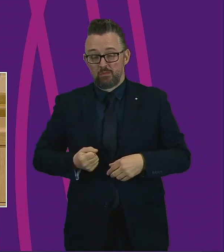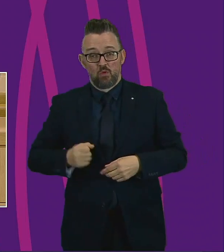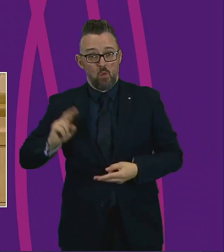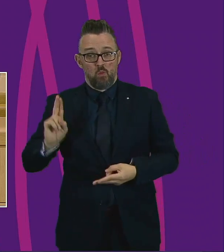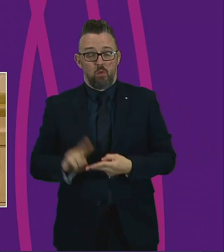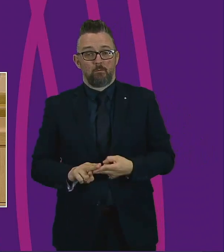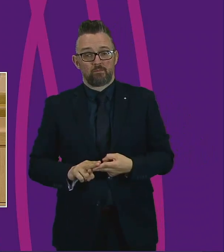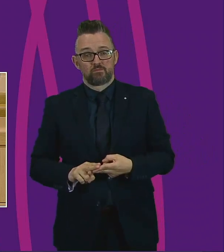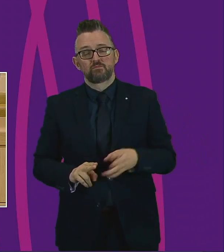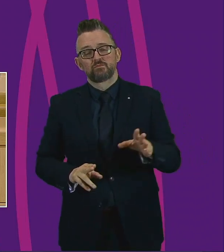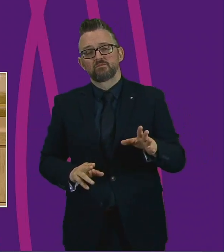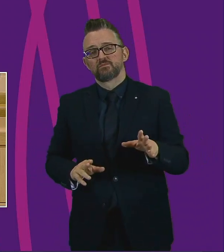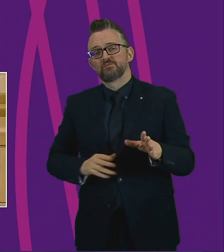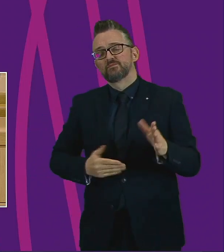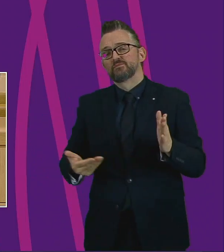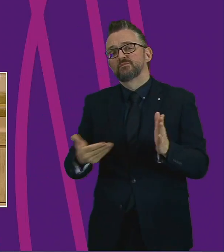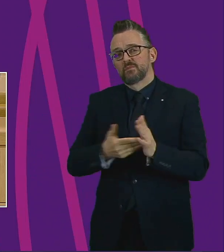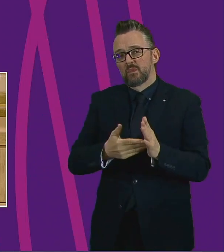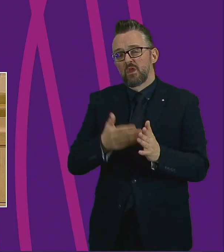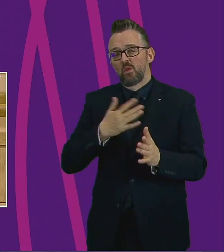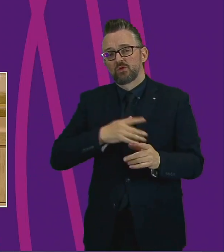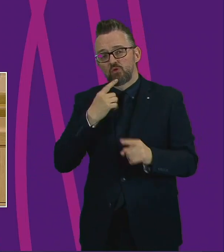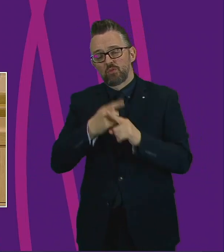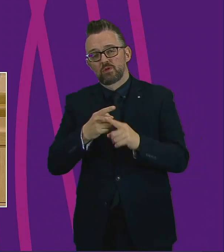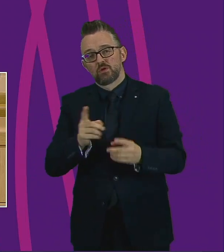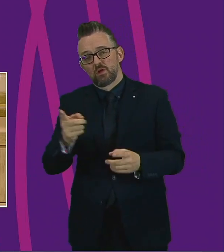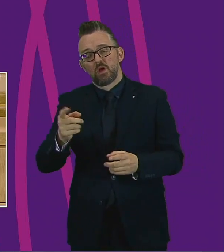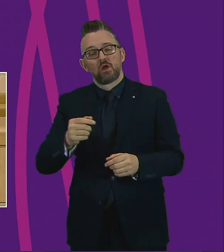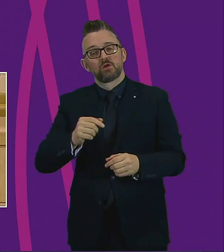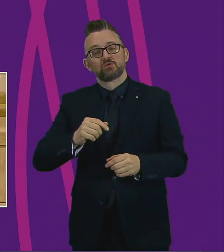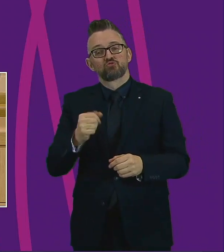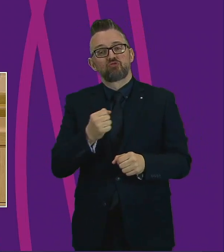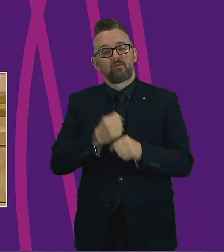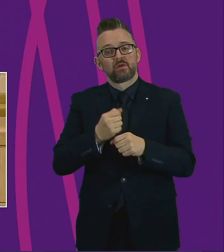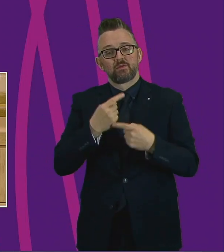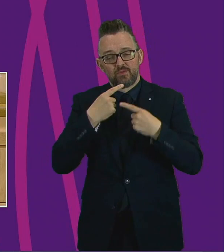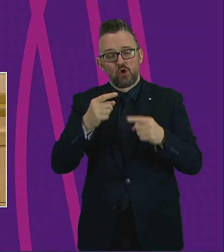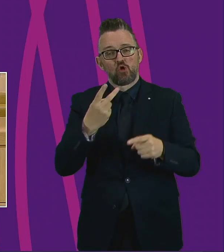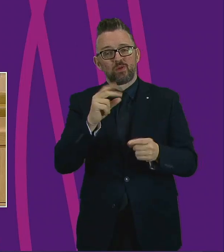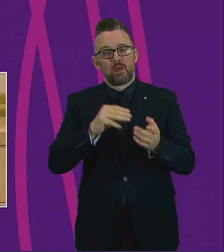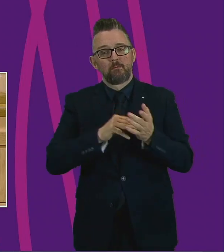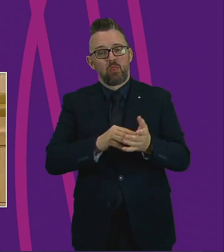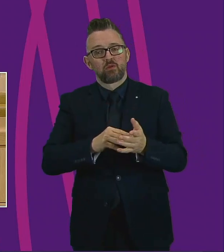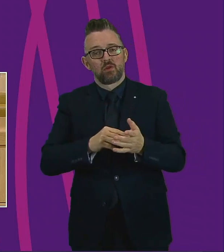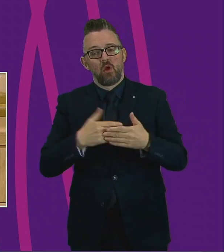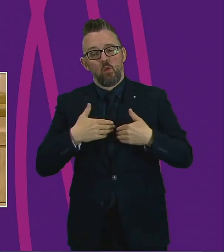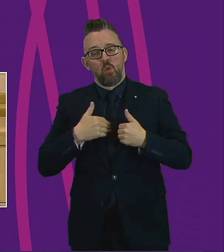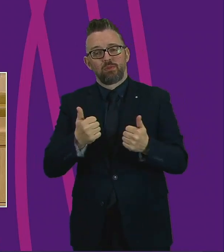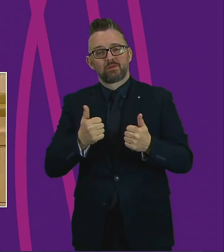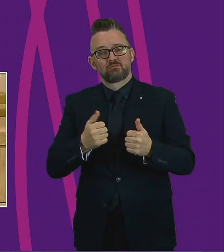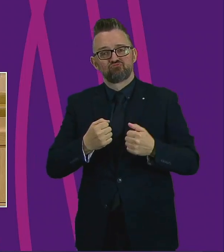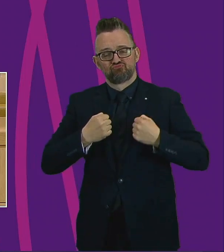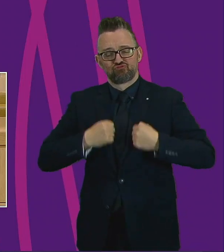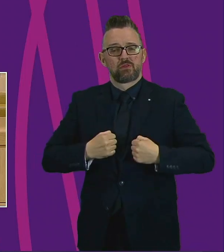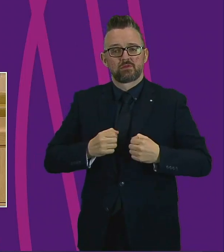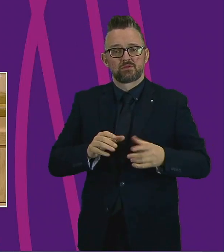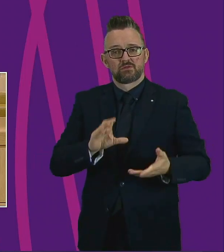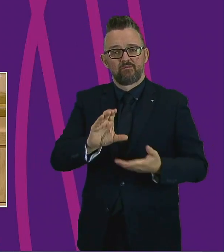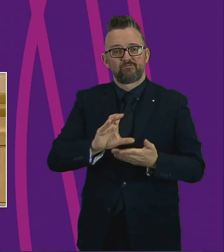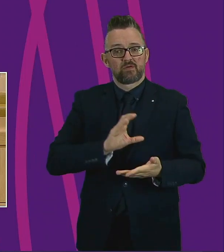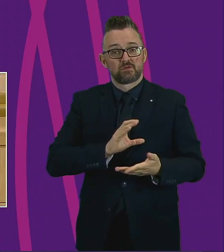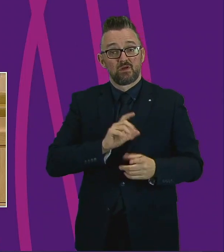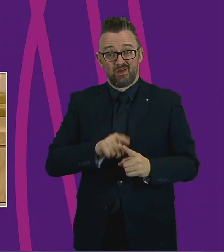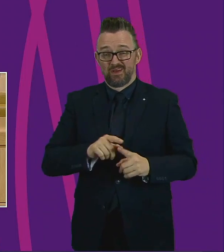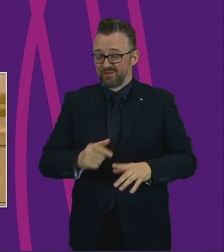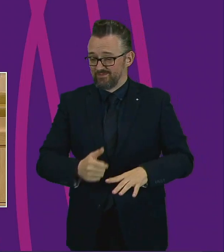And I also would like to welcome the creation of the Scottish Government's £20 million wellbeing and resilience fund, which has secured the